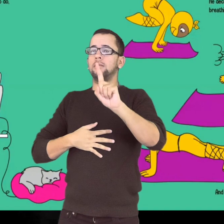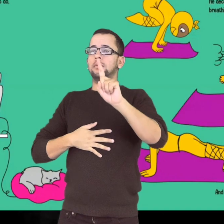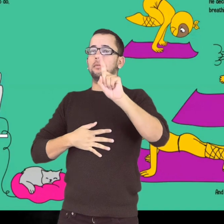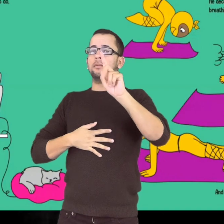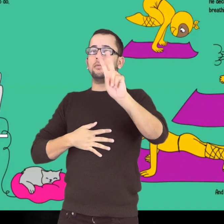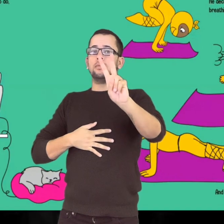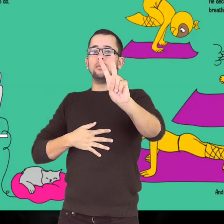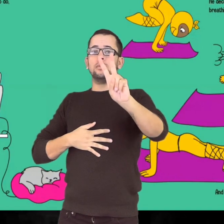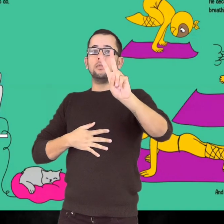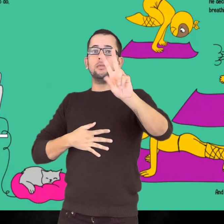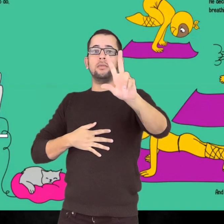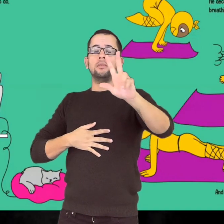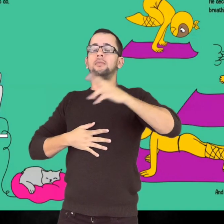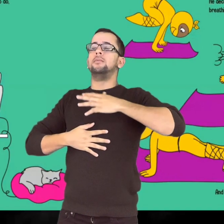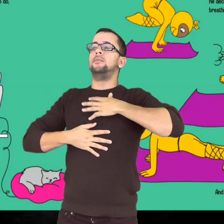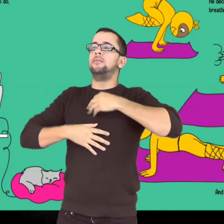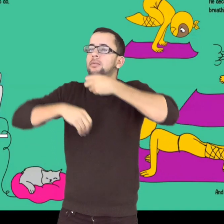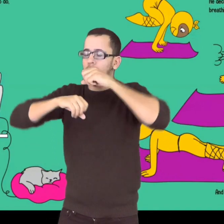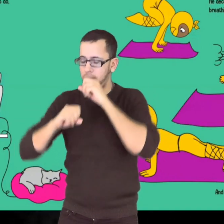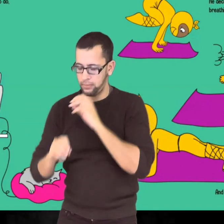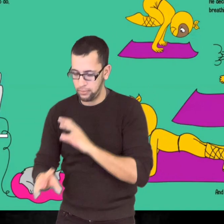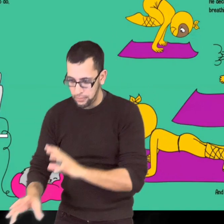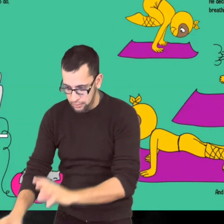learned. And do you know what happened?